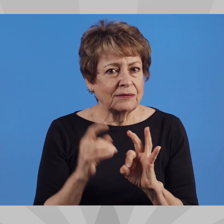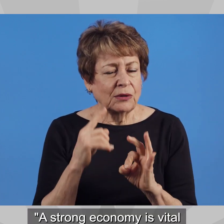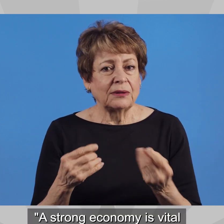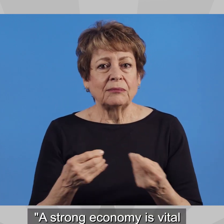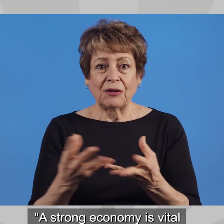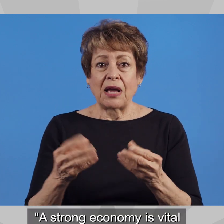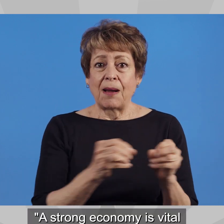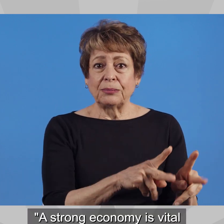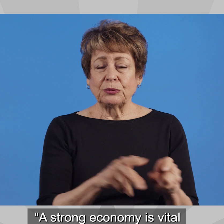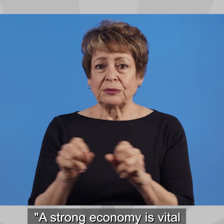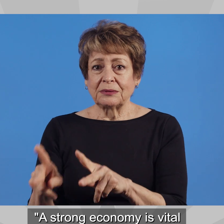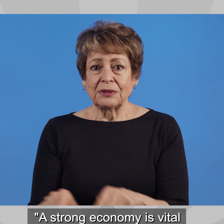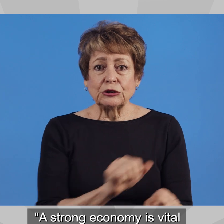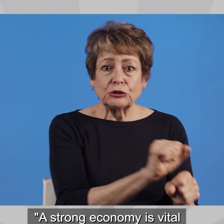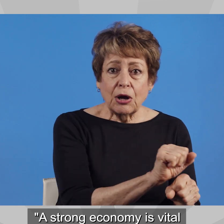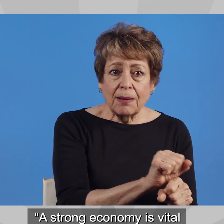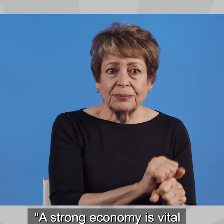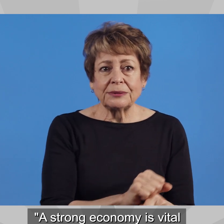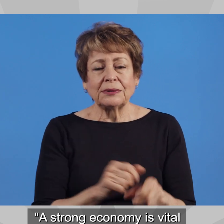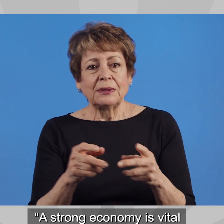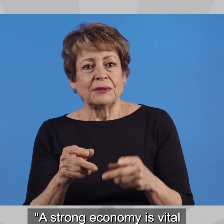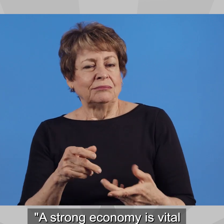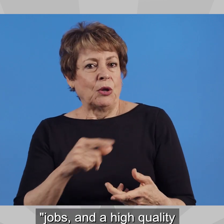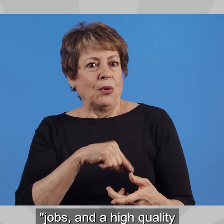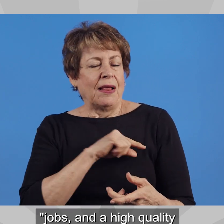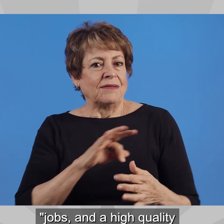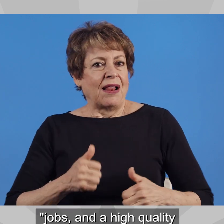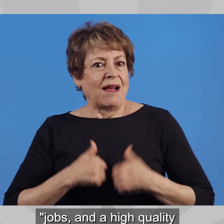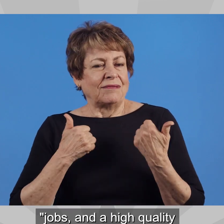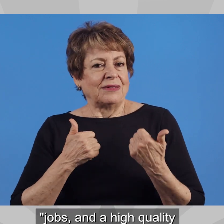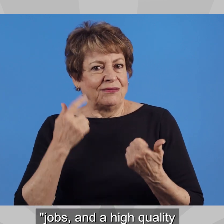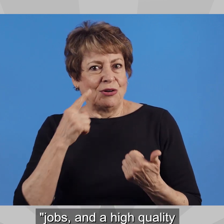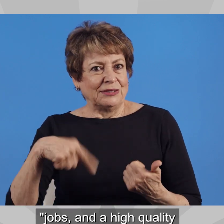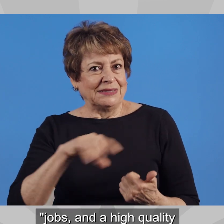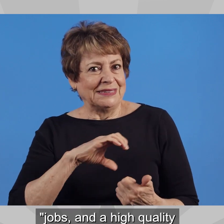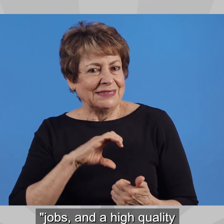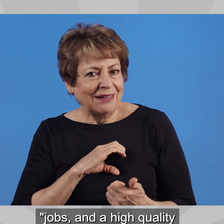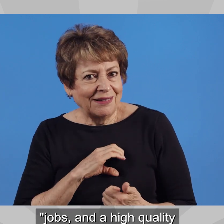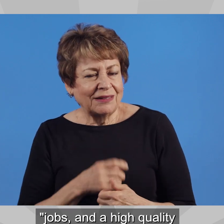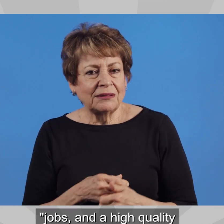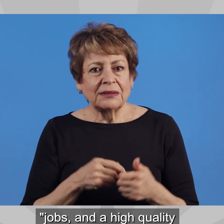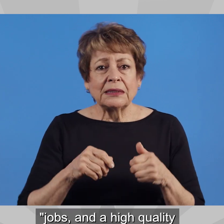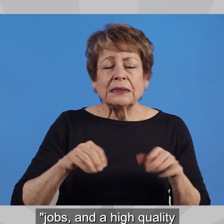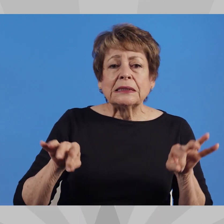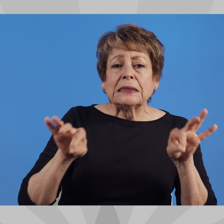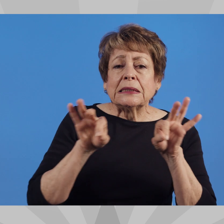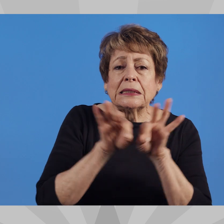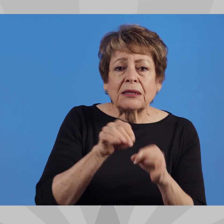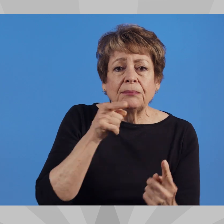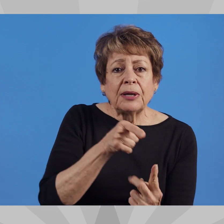A STRONG ECONOMY IS VITAL FOR PROVIDING OPPORTUNITIES, JOBS, AND A HIGH QUALITY OF LIFE FOR CITIZENS.